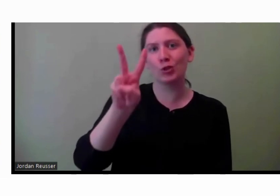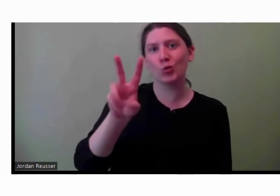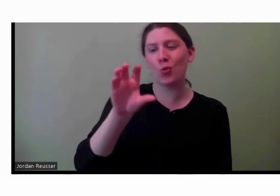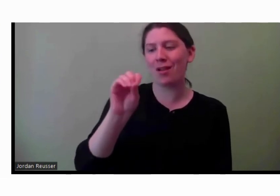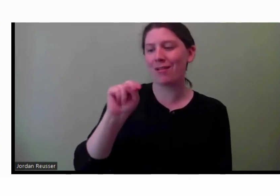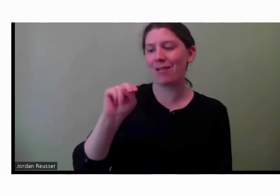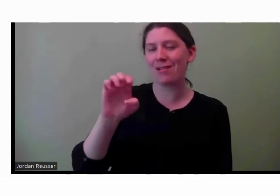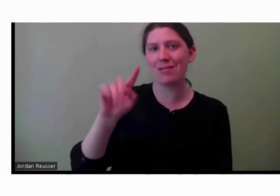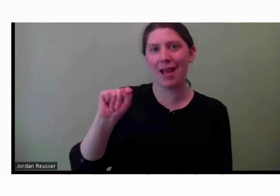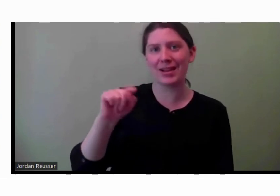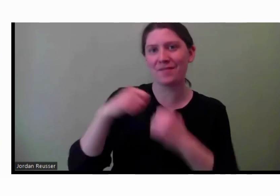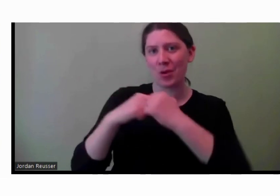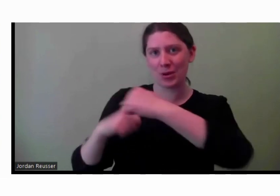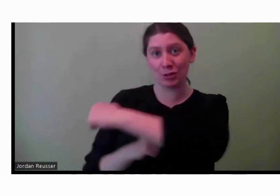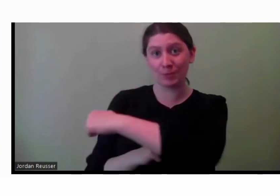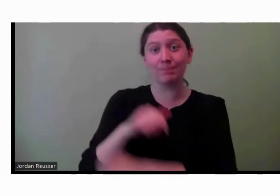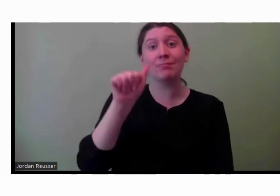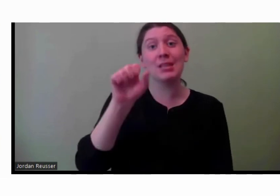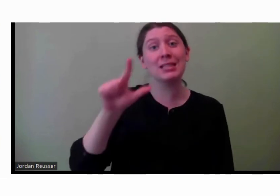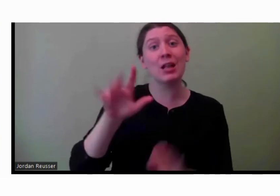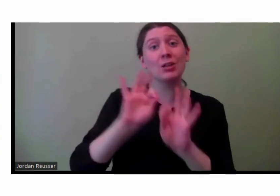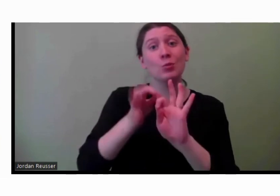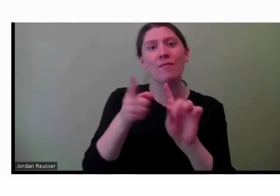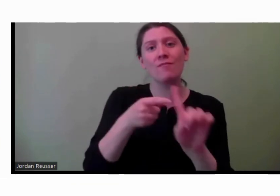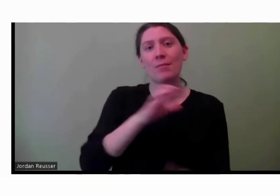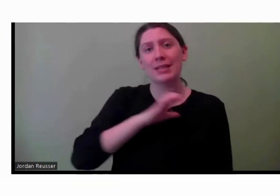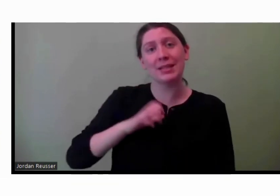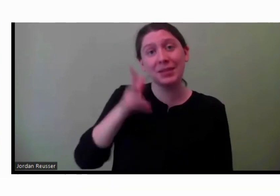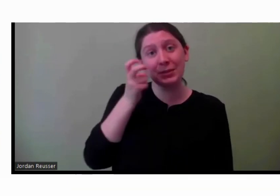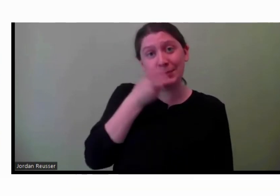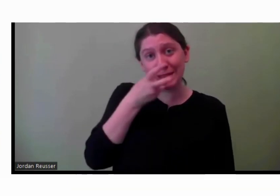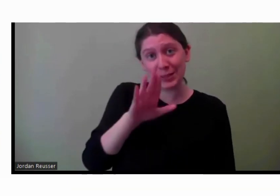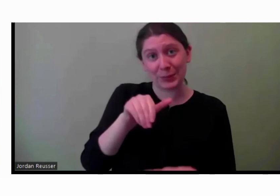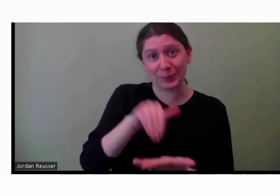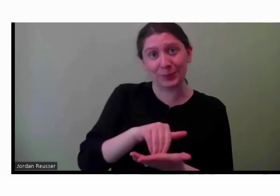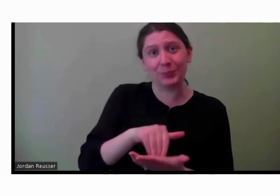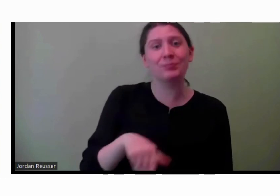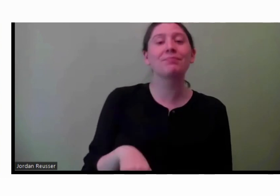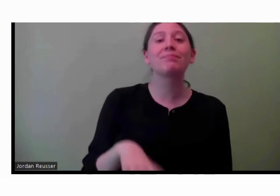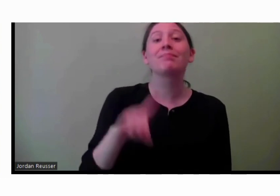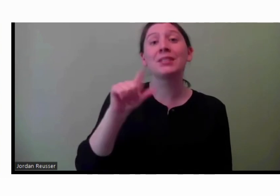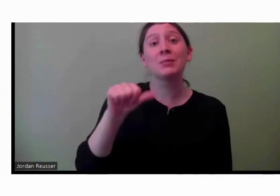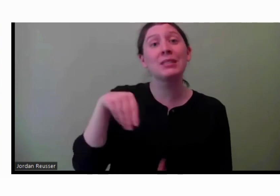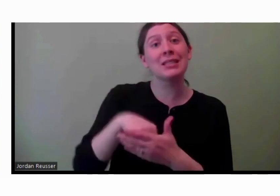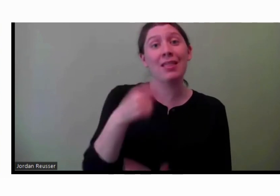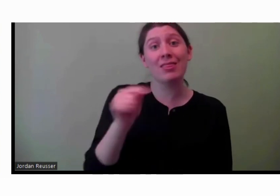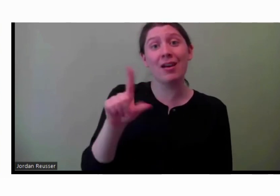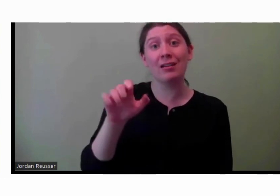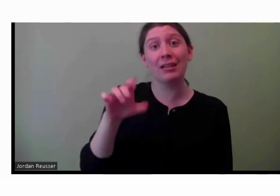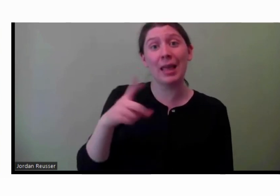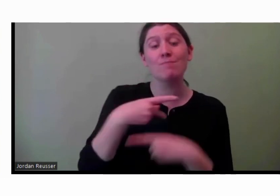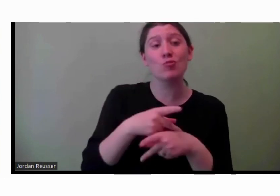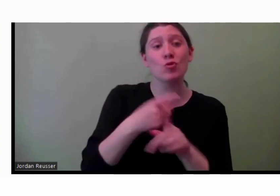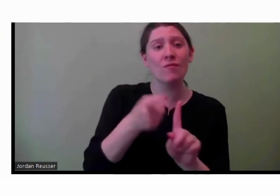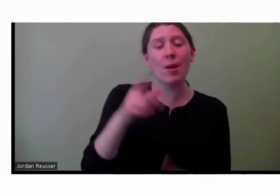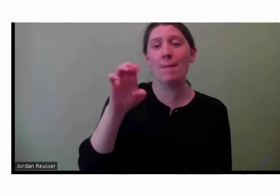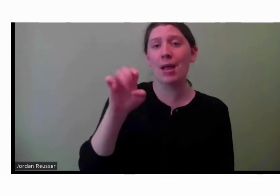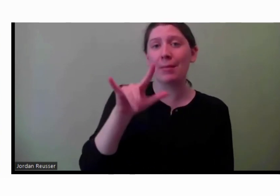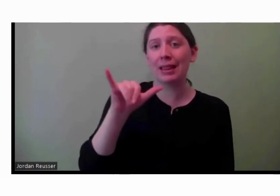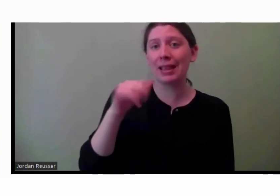Interpretation is from Cleveland Hearing and Speech Center. Disability in the Land is produced by Emily Hastings with production administration from